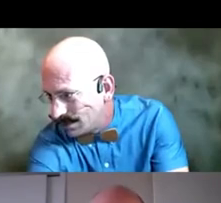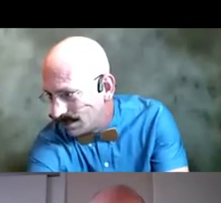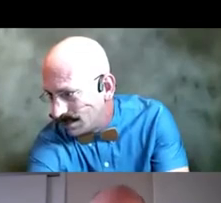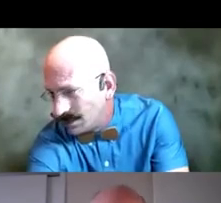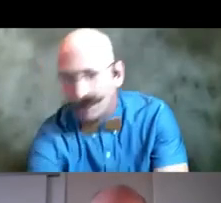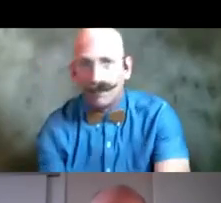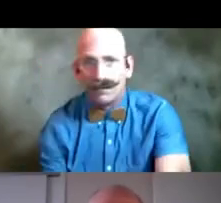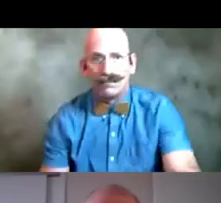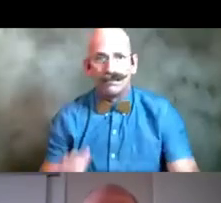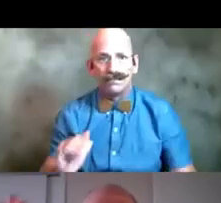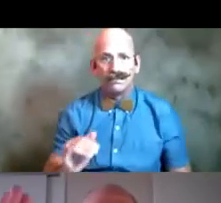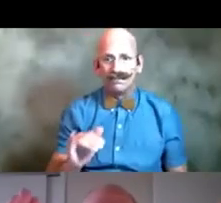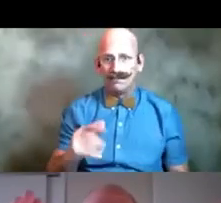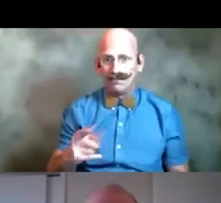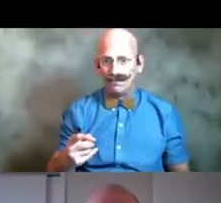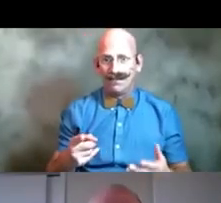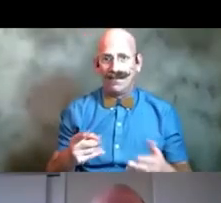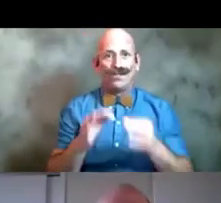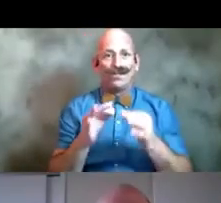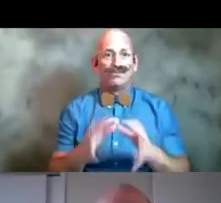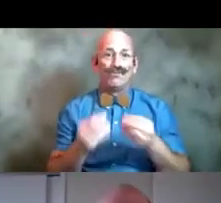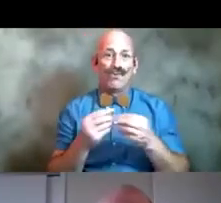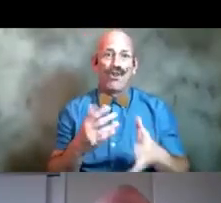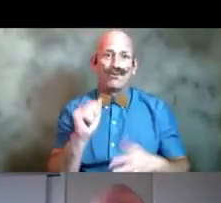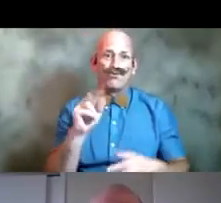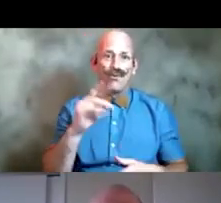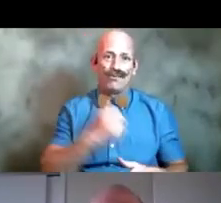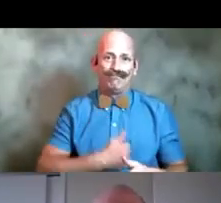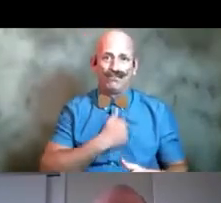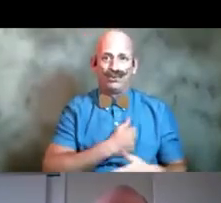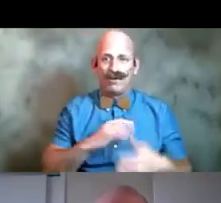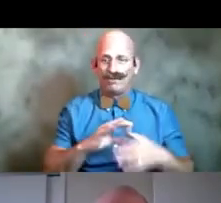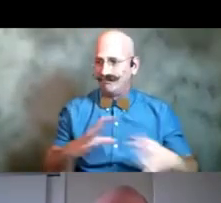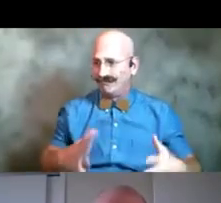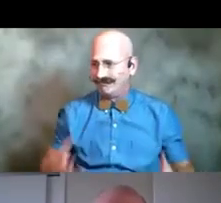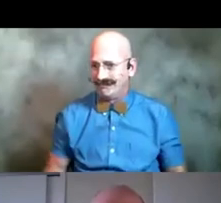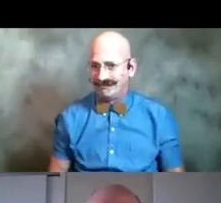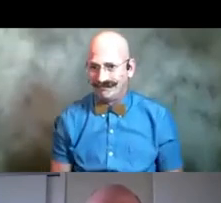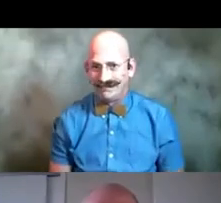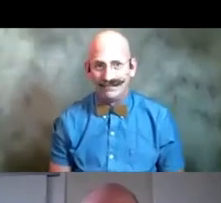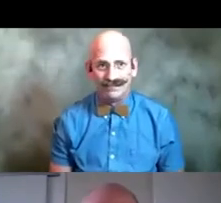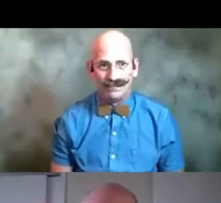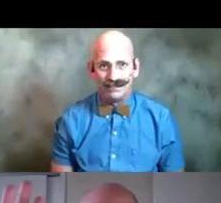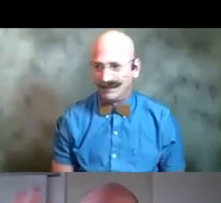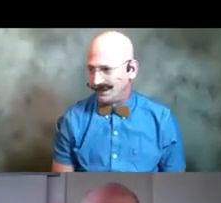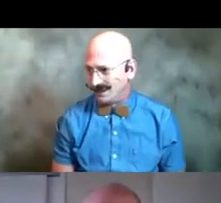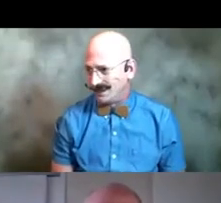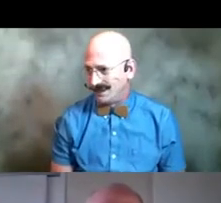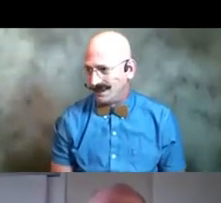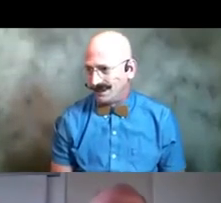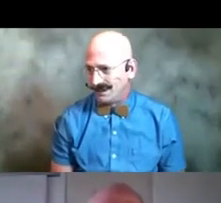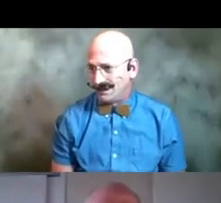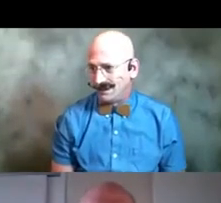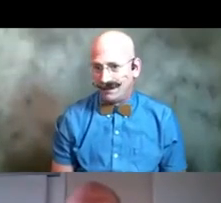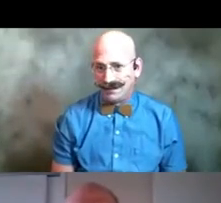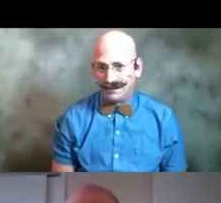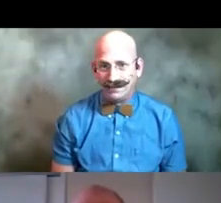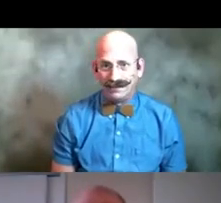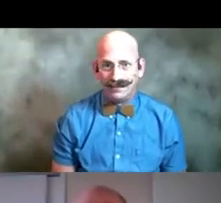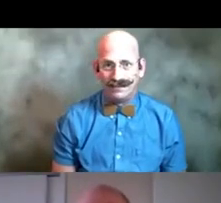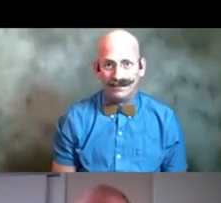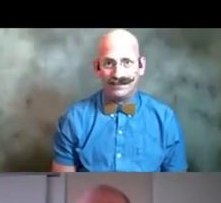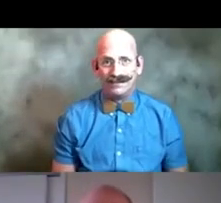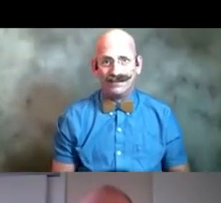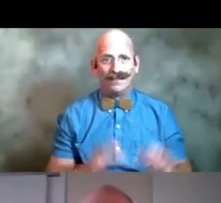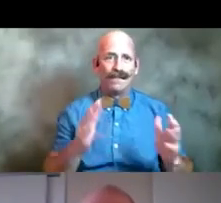doris good job doris yeah great excellent bravo viva